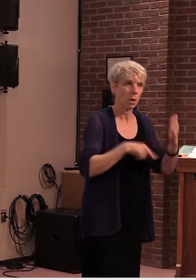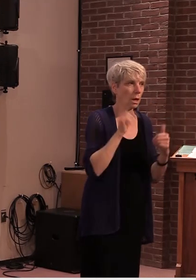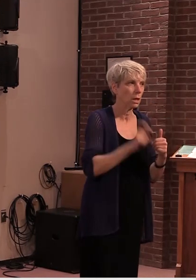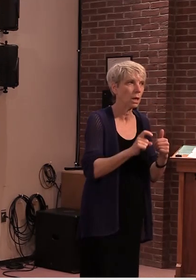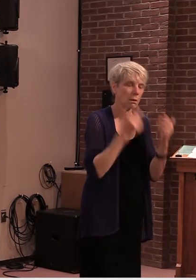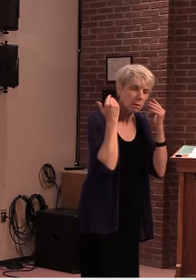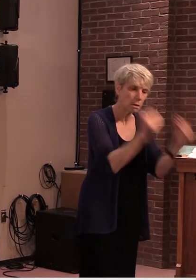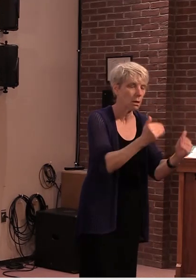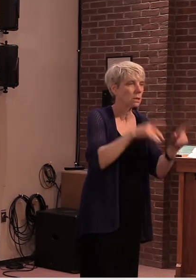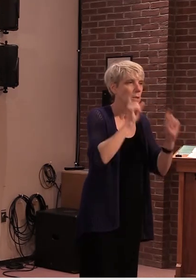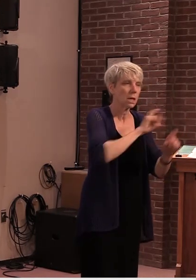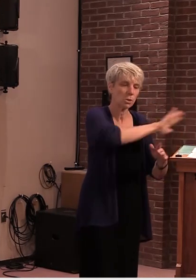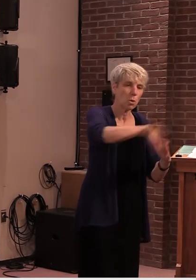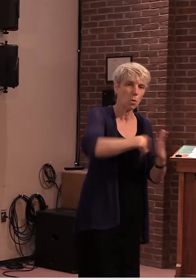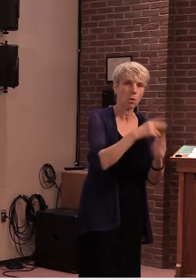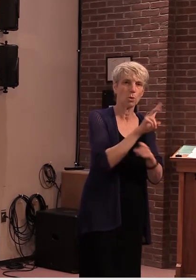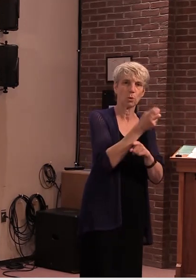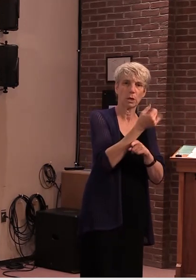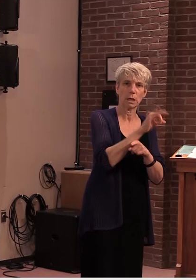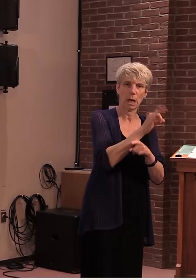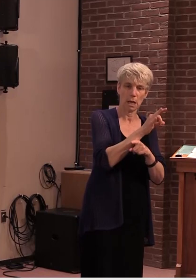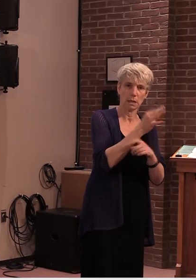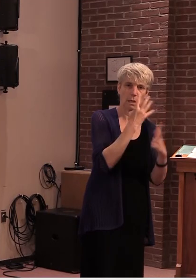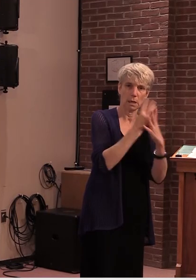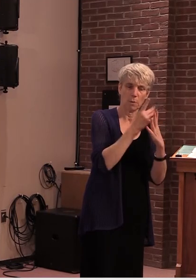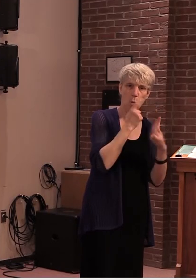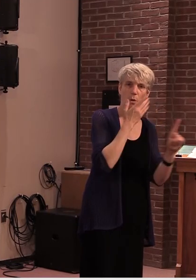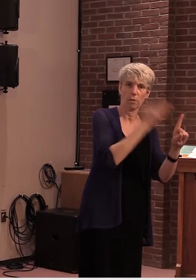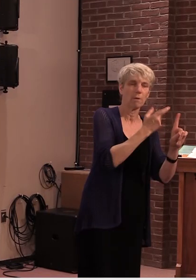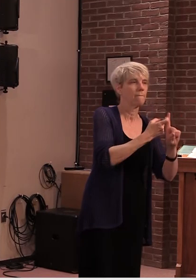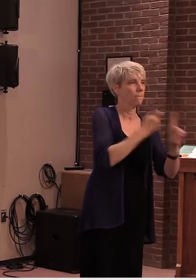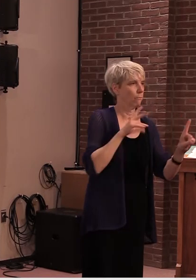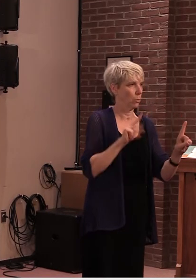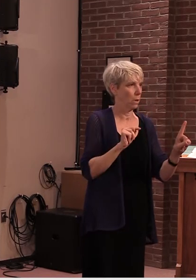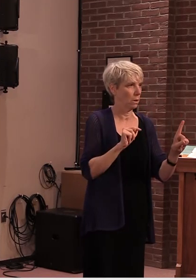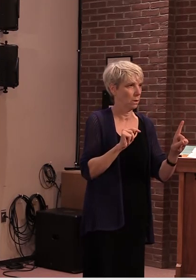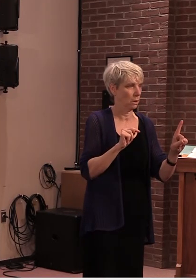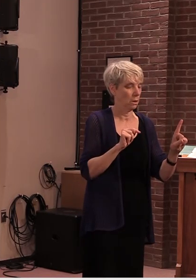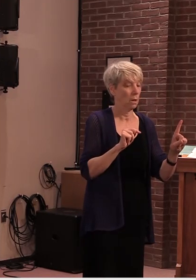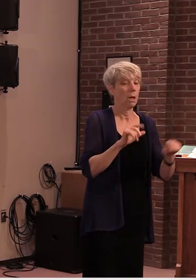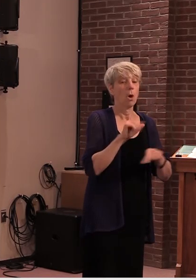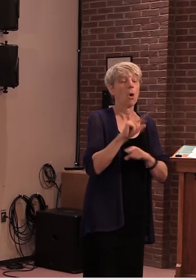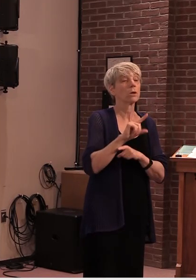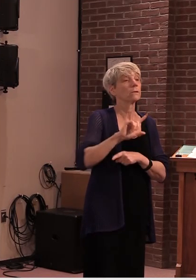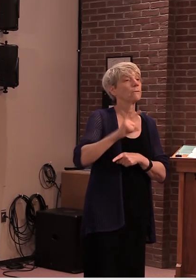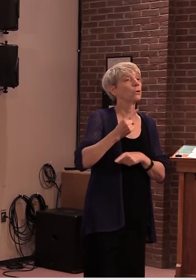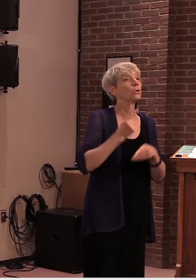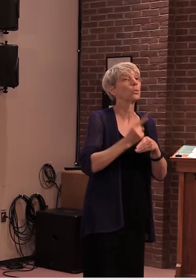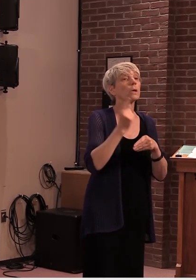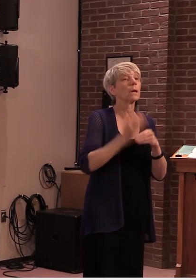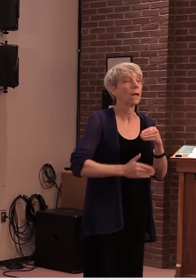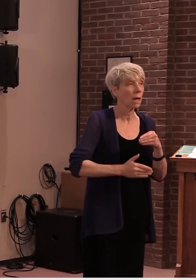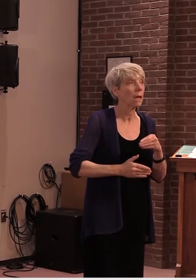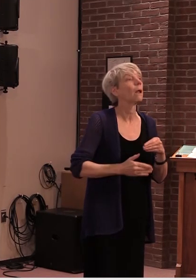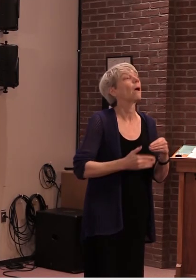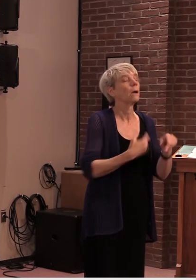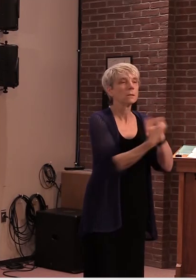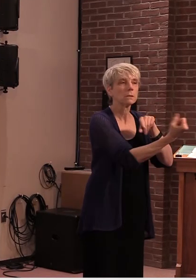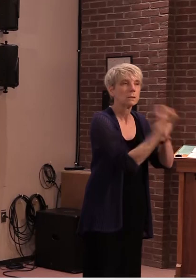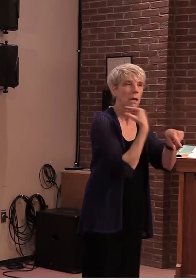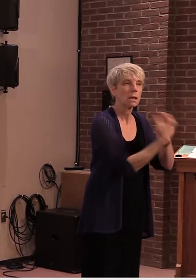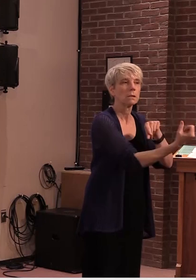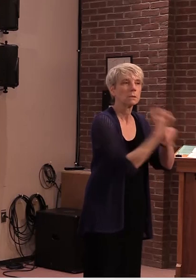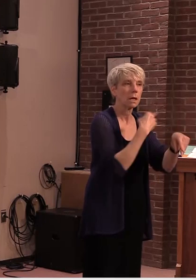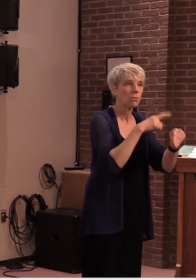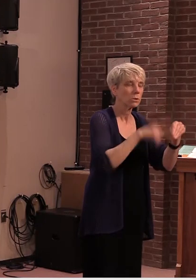vermont inmates over the weekend of 8-1 test results started coming back that painted a